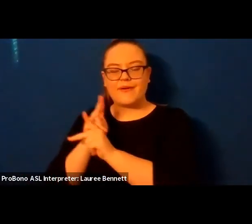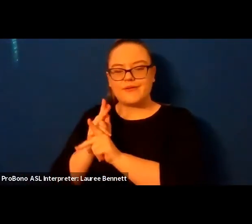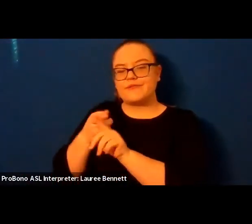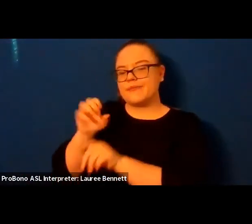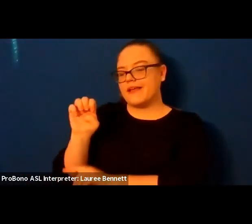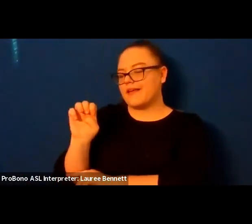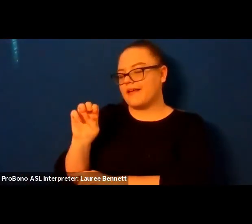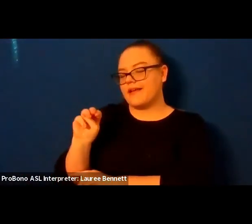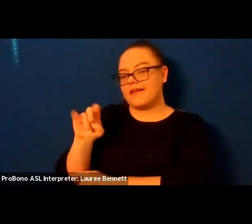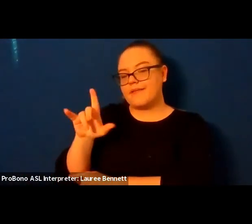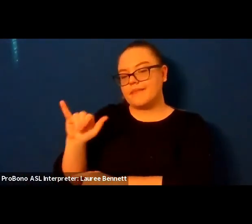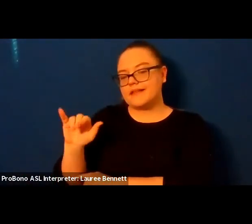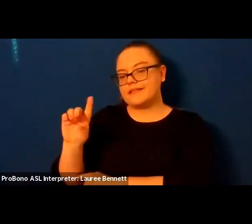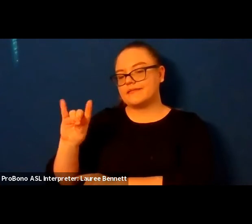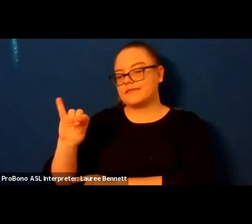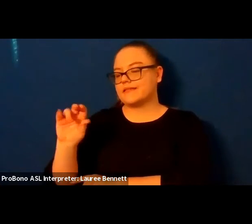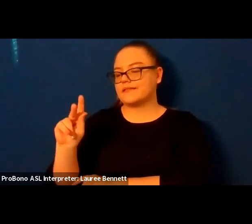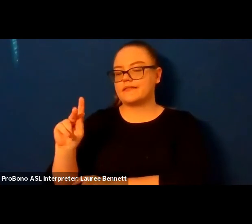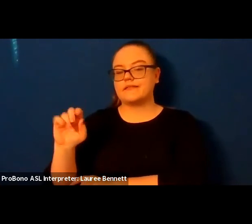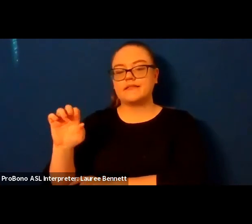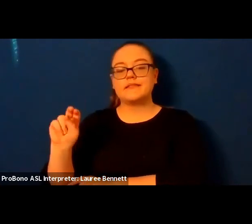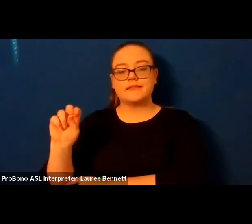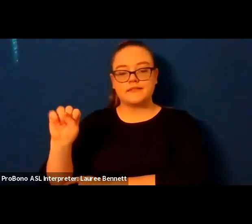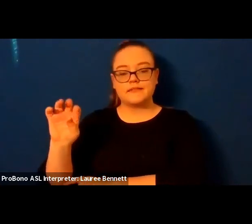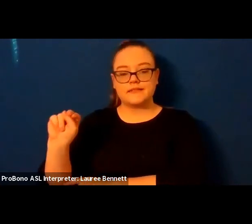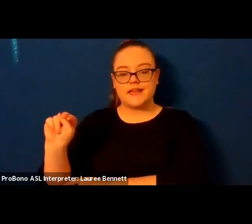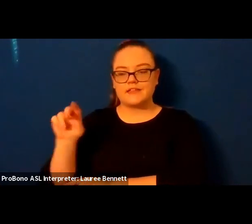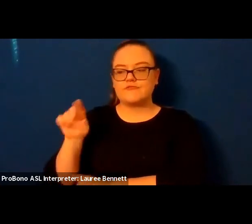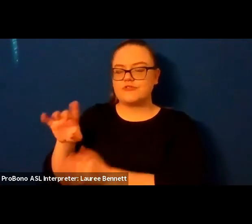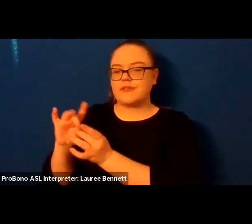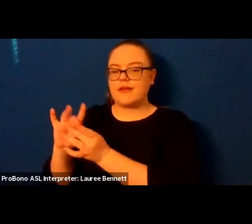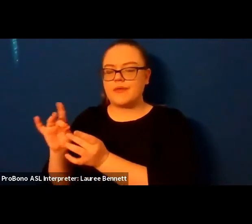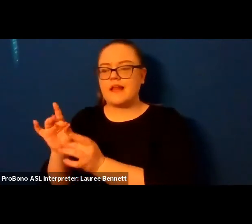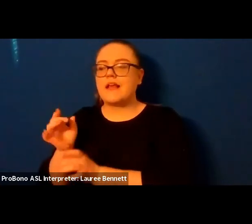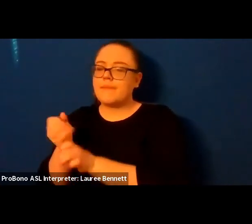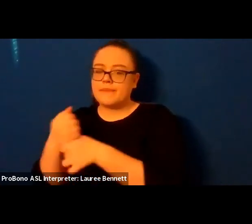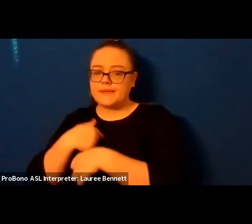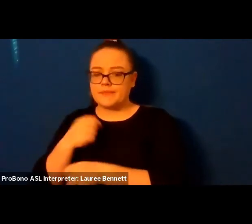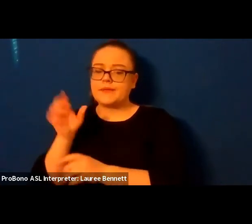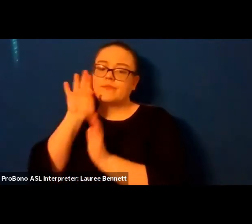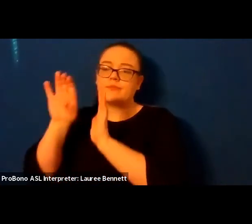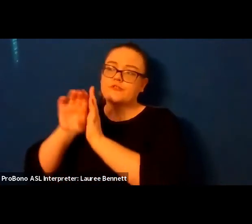her line was make me a picture of the sun and this poem is called picture of the sun